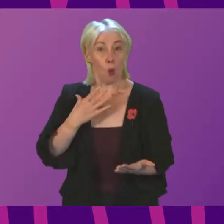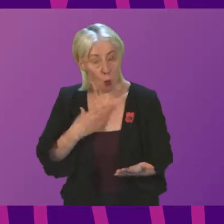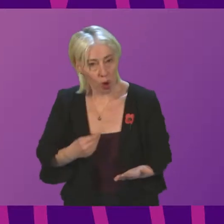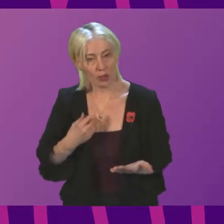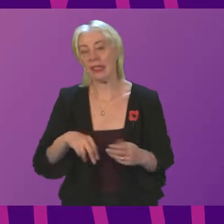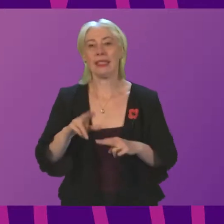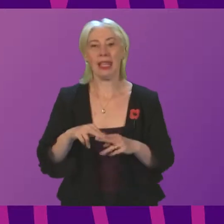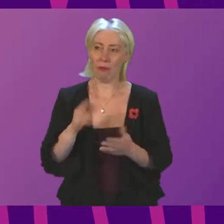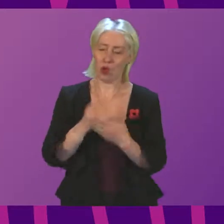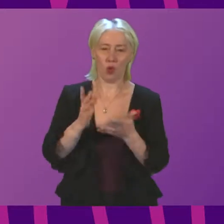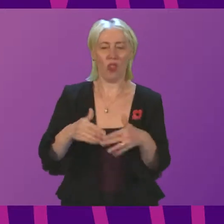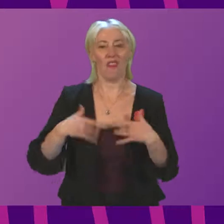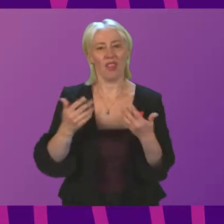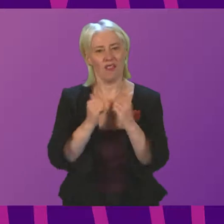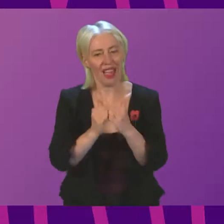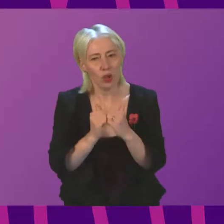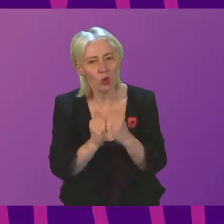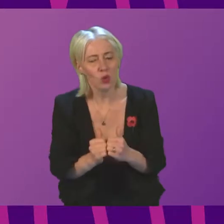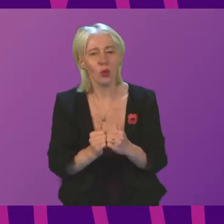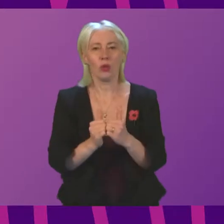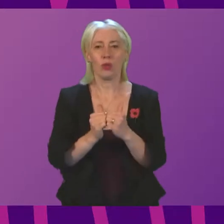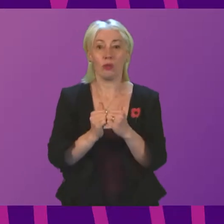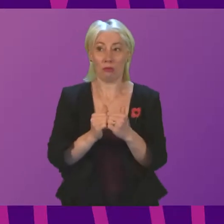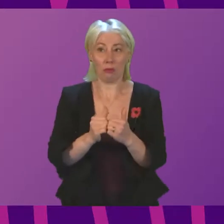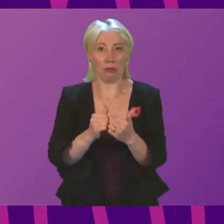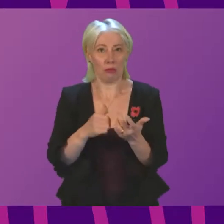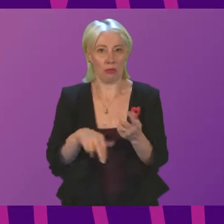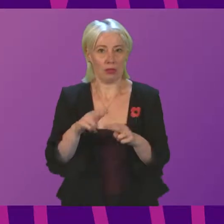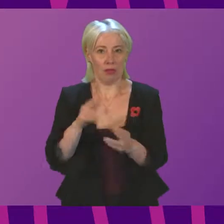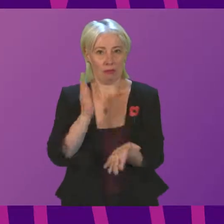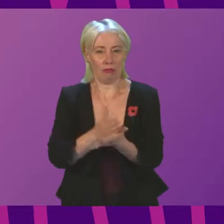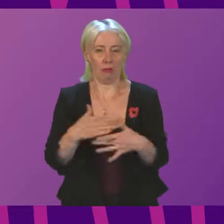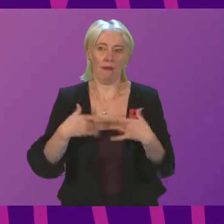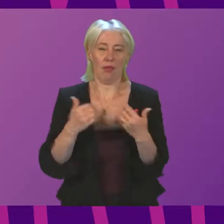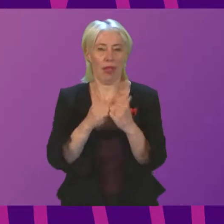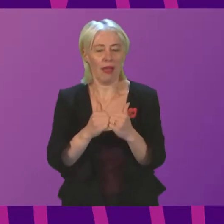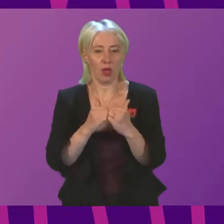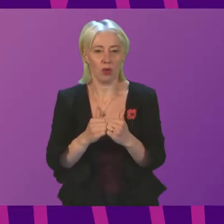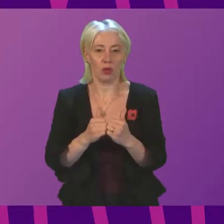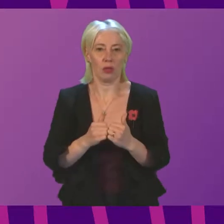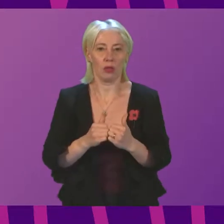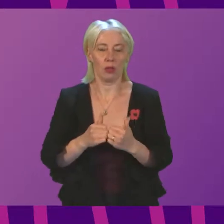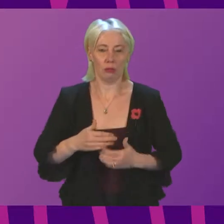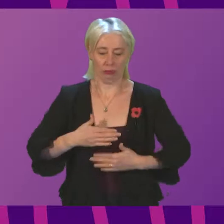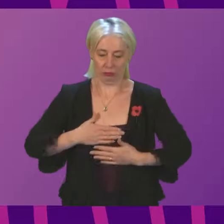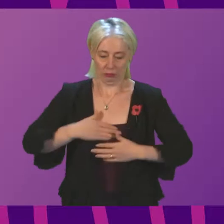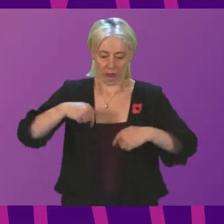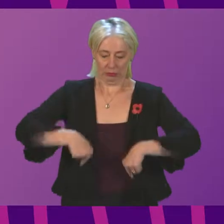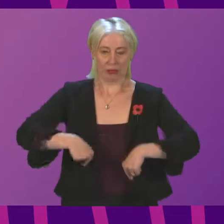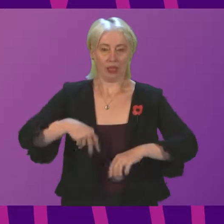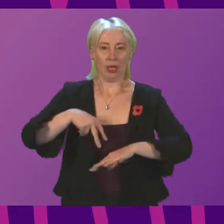feel valued. I can say it from this podium.